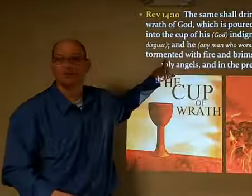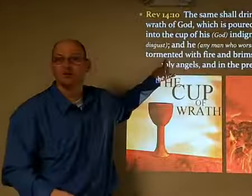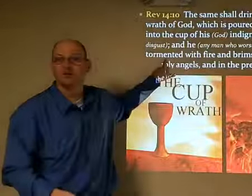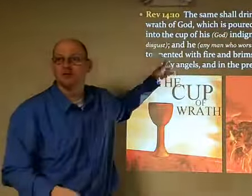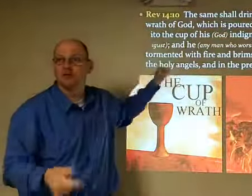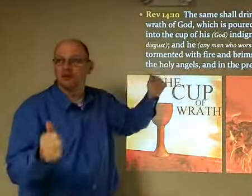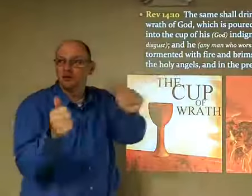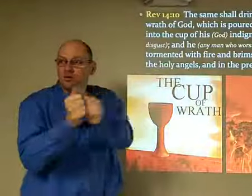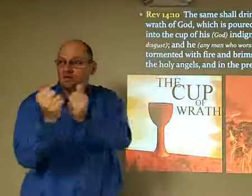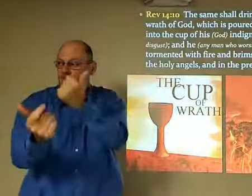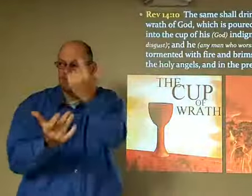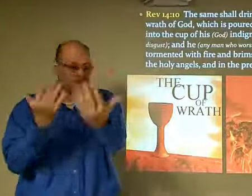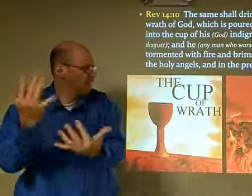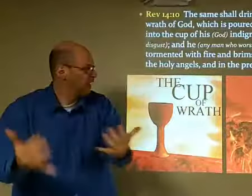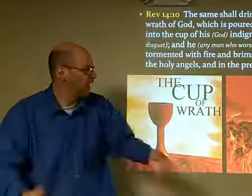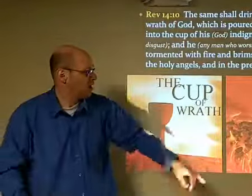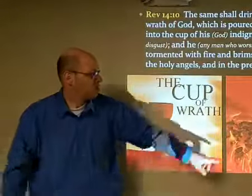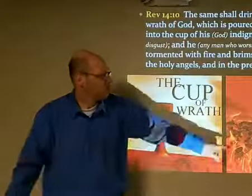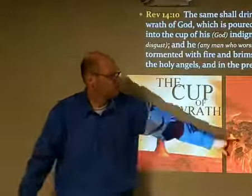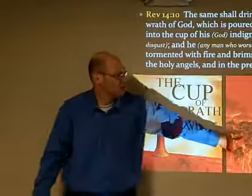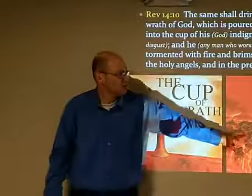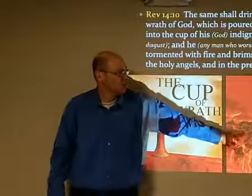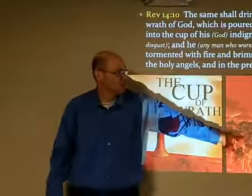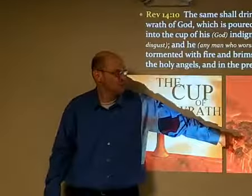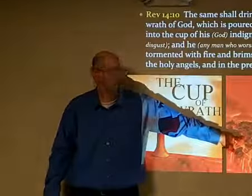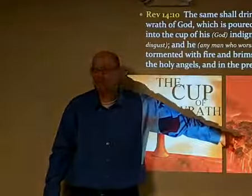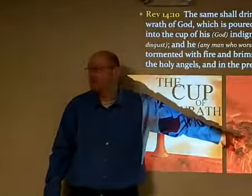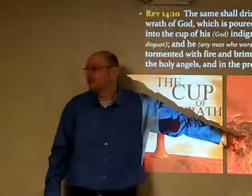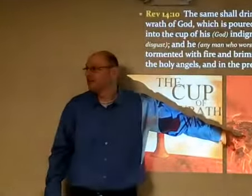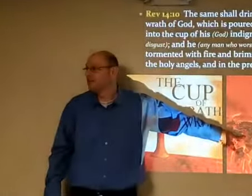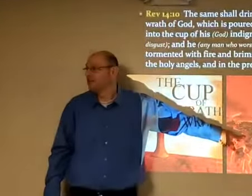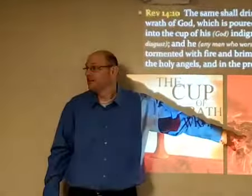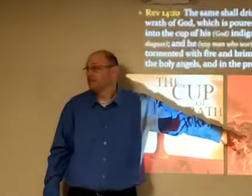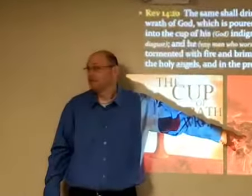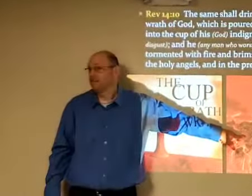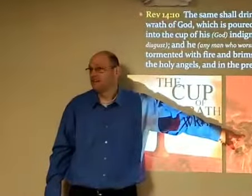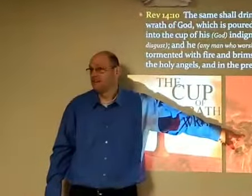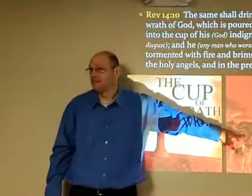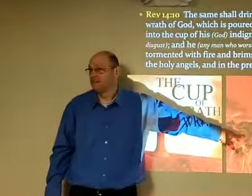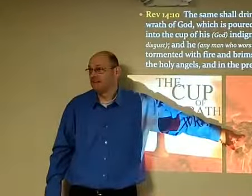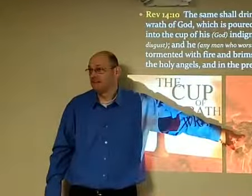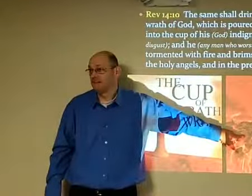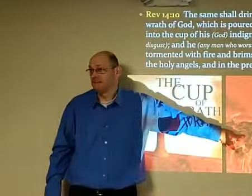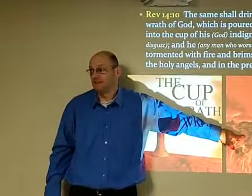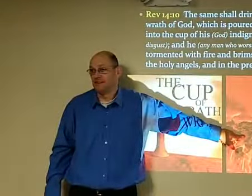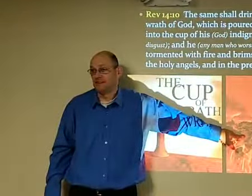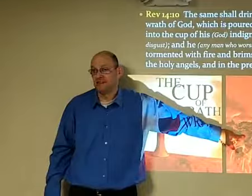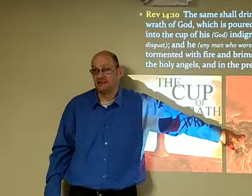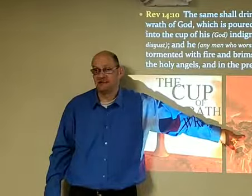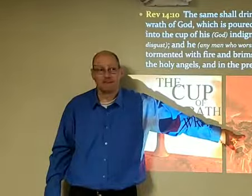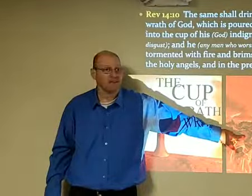And they're going to be tormented. Scripture continues to read, and he shall be tormented with fire and brimstone